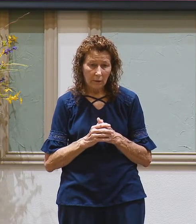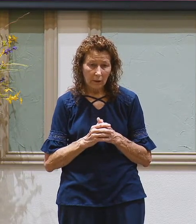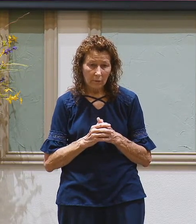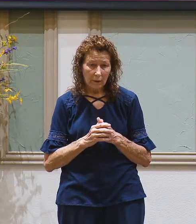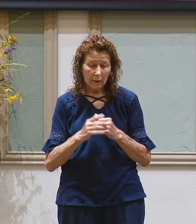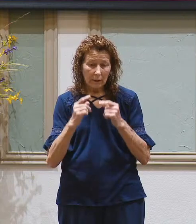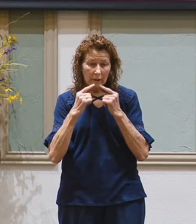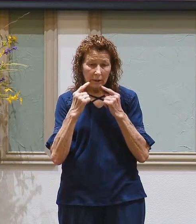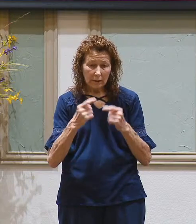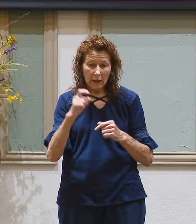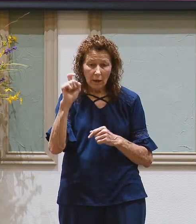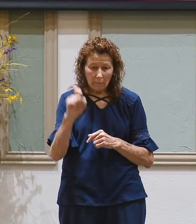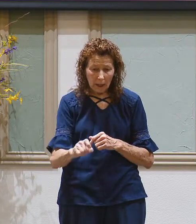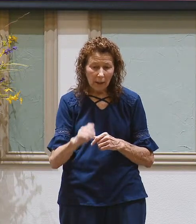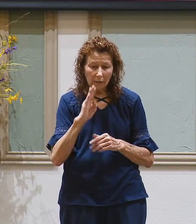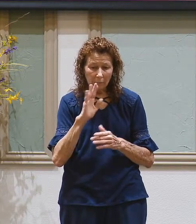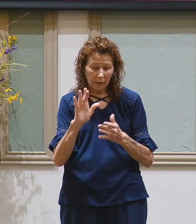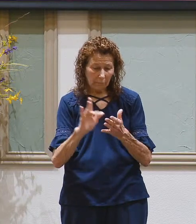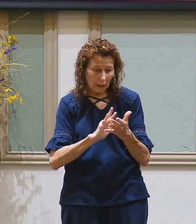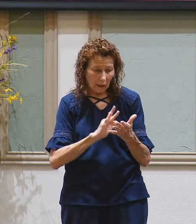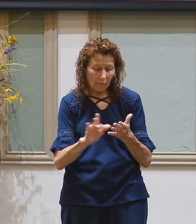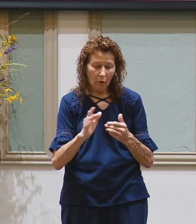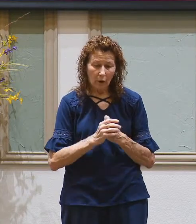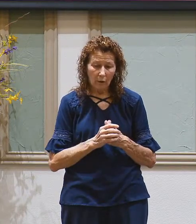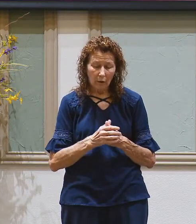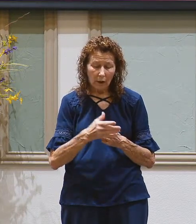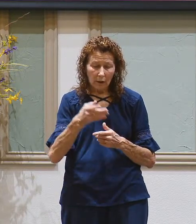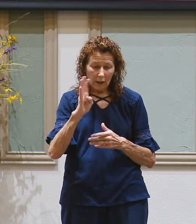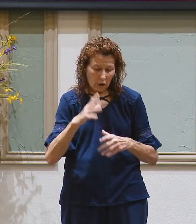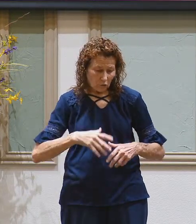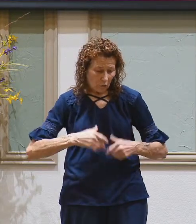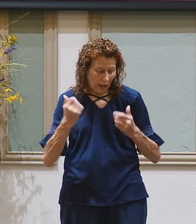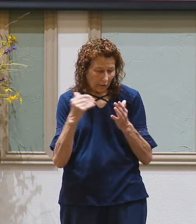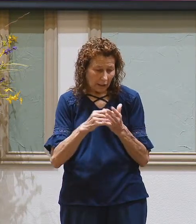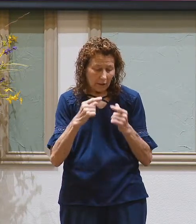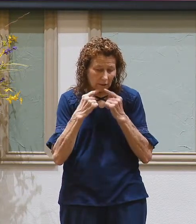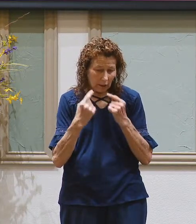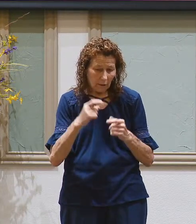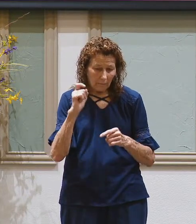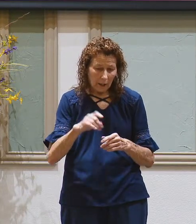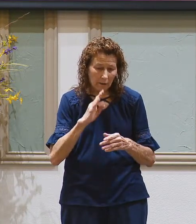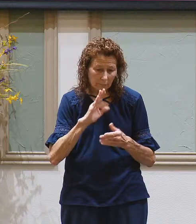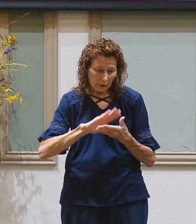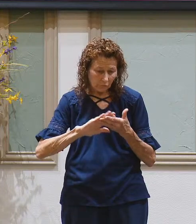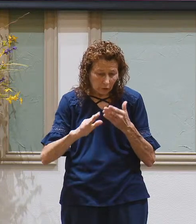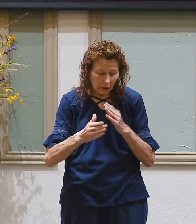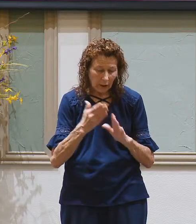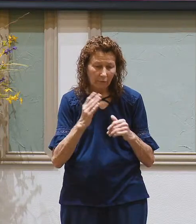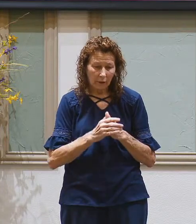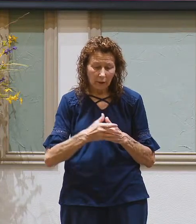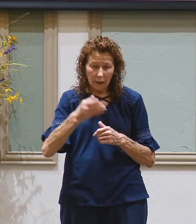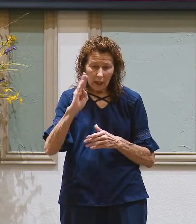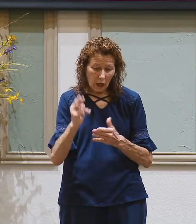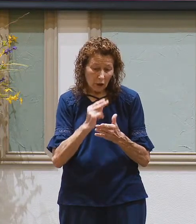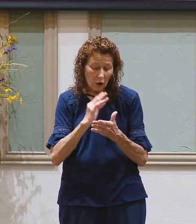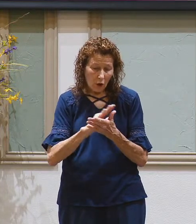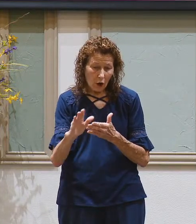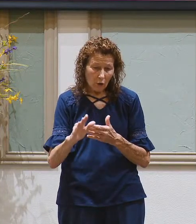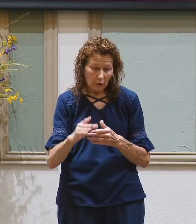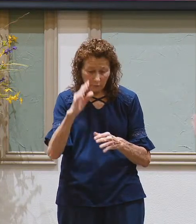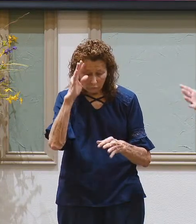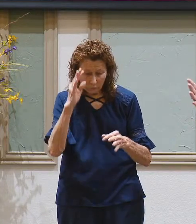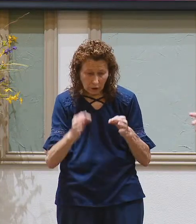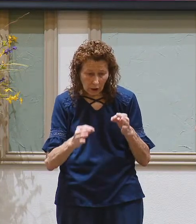Sin must be paid for. God's wrath against sin must be appeased. God is holy. God is